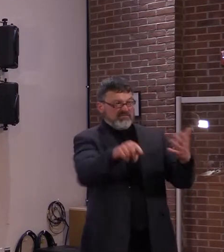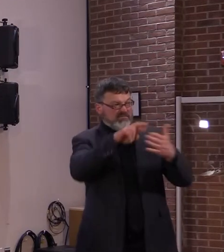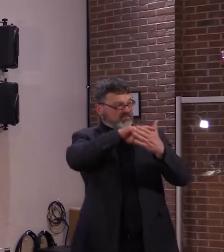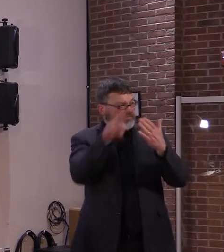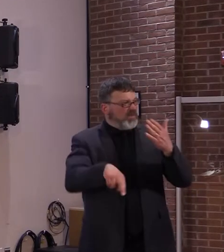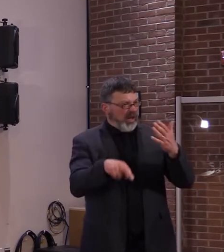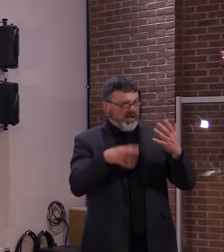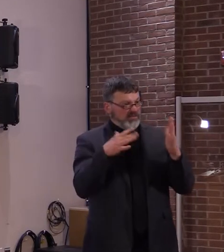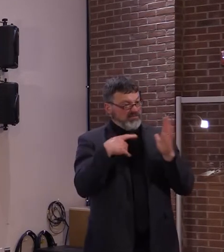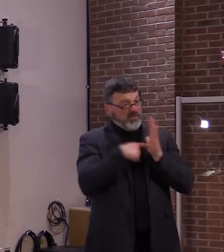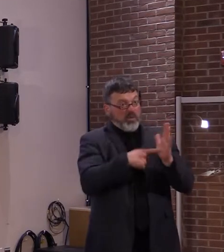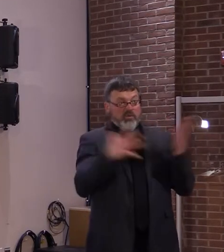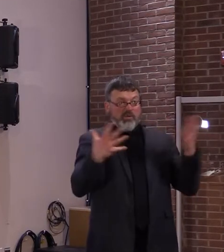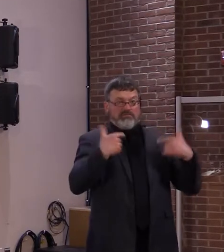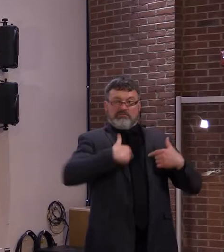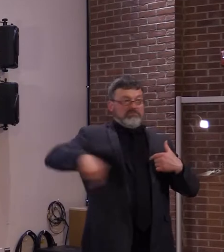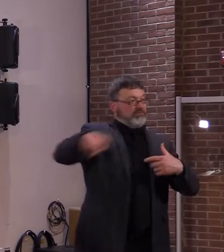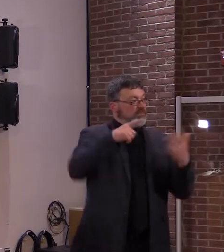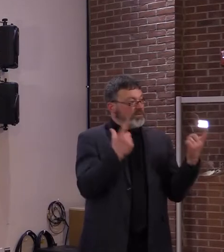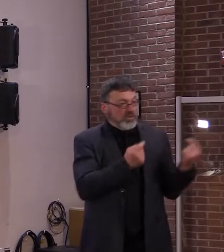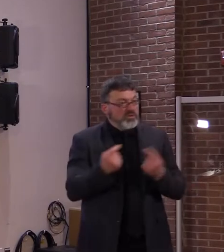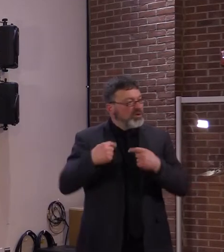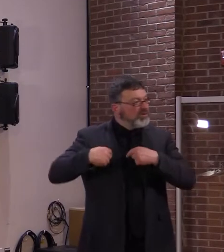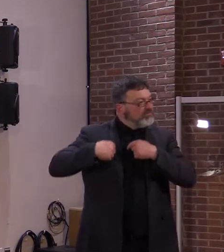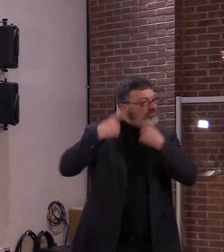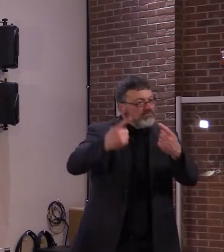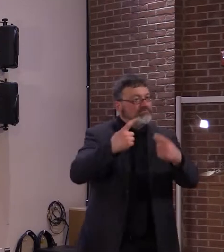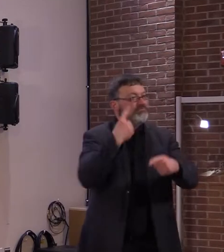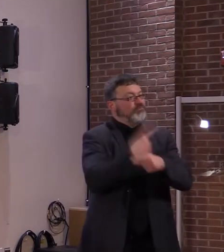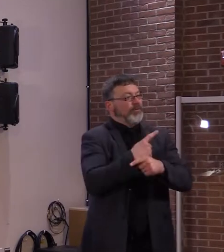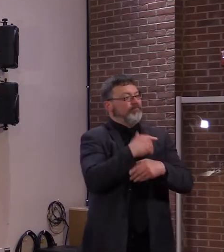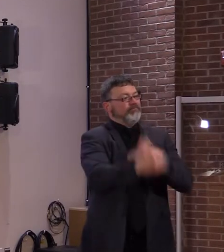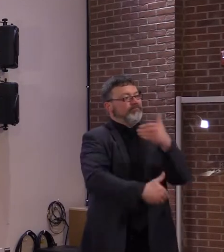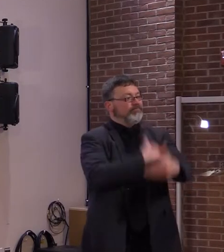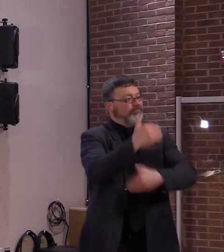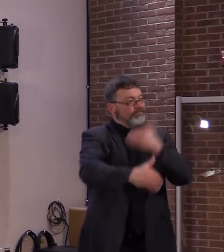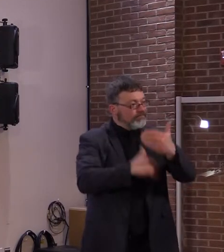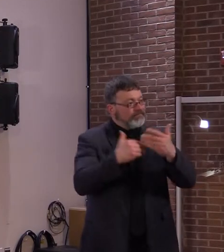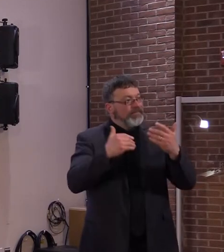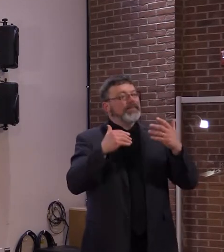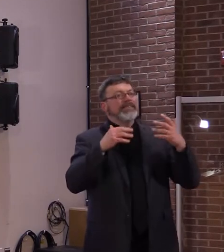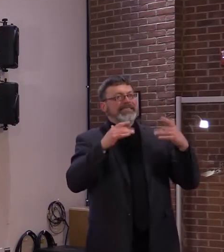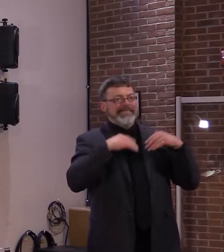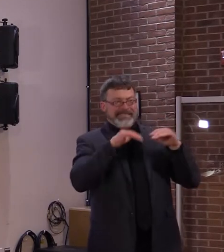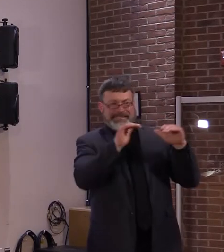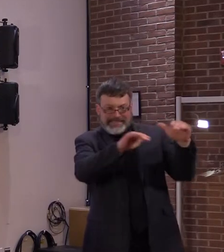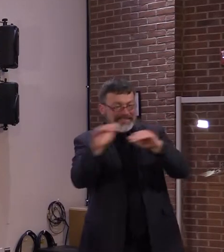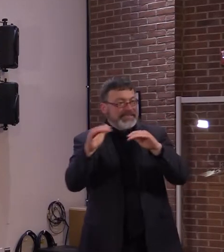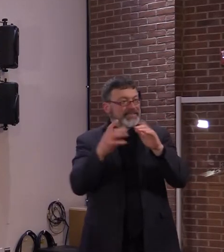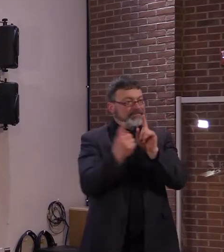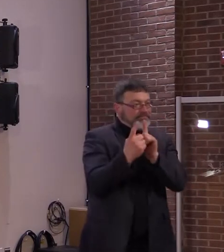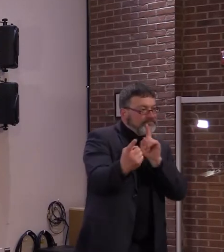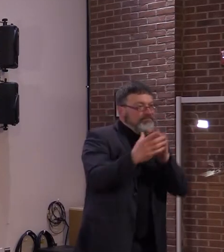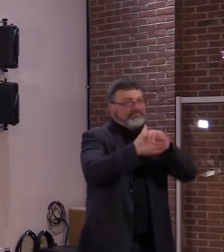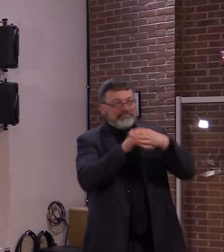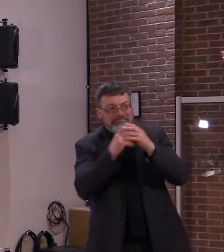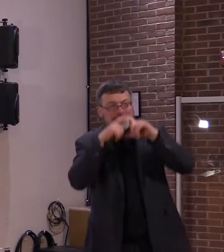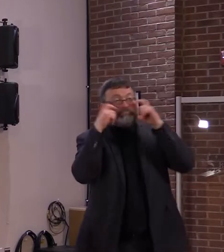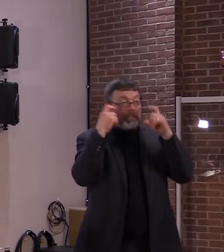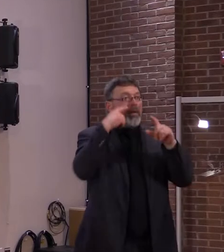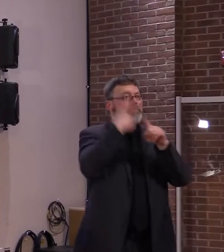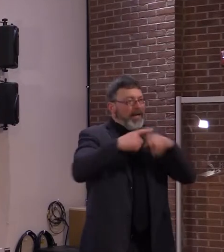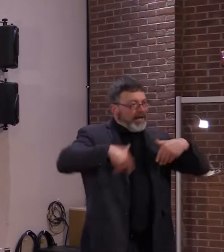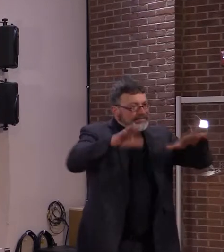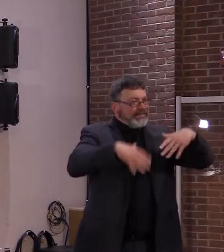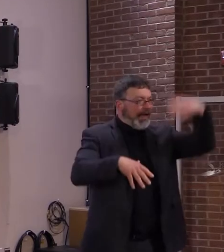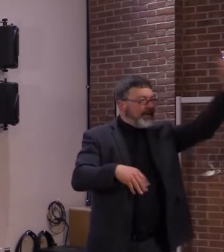to outdoor activities, to most importantly, getting vaccinated. But this does not mean that our work is done